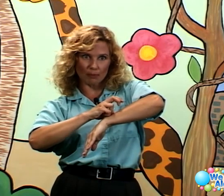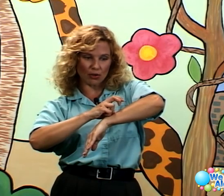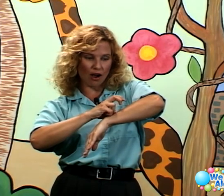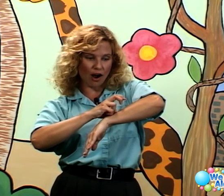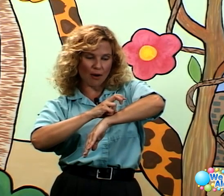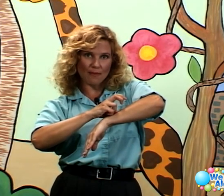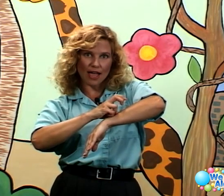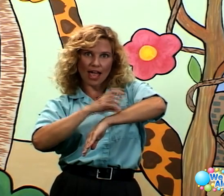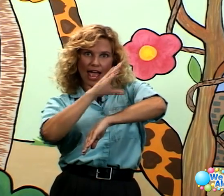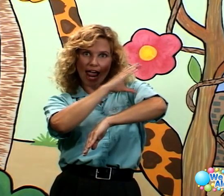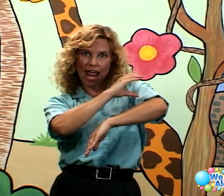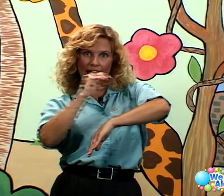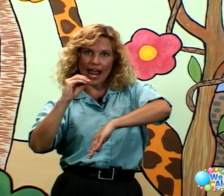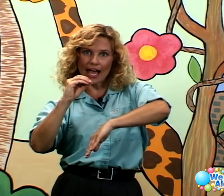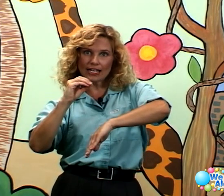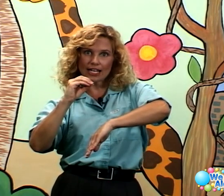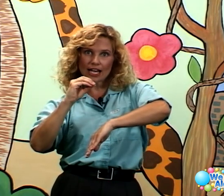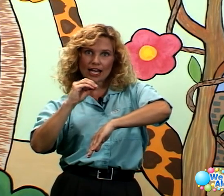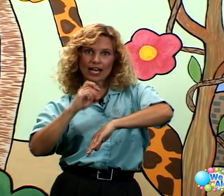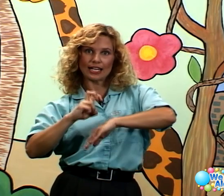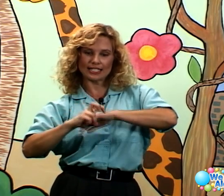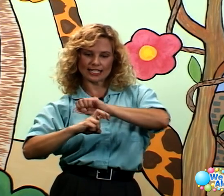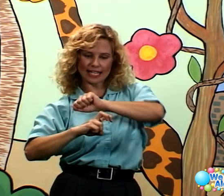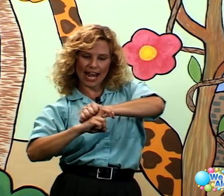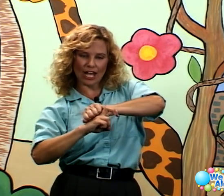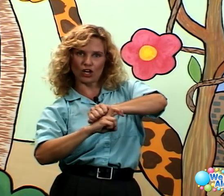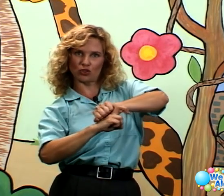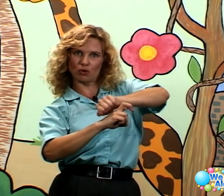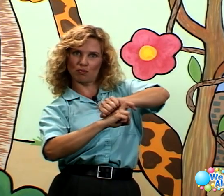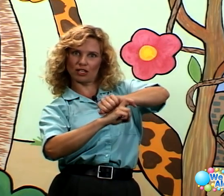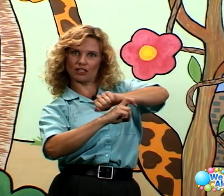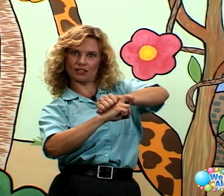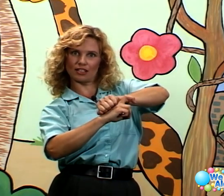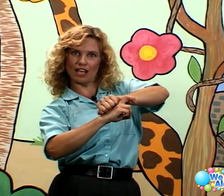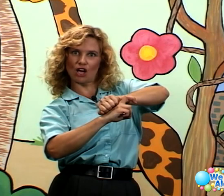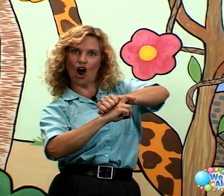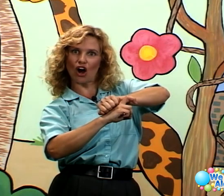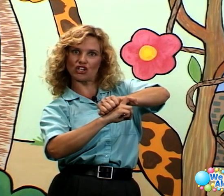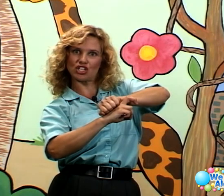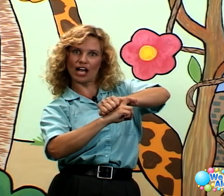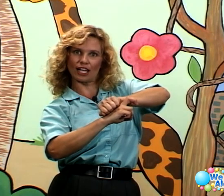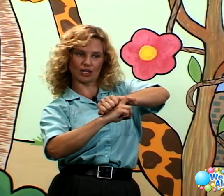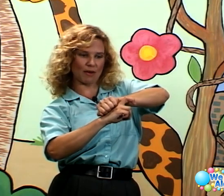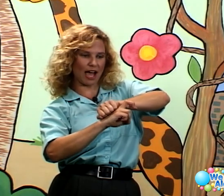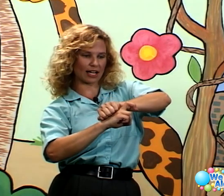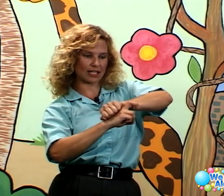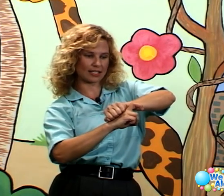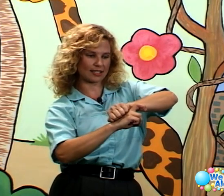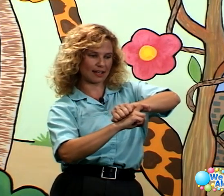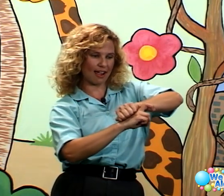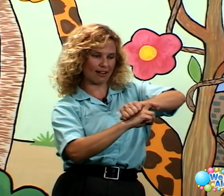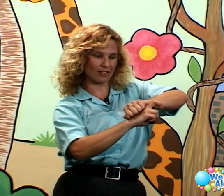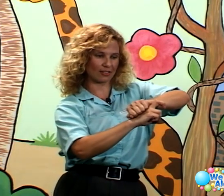your arm, and snails. It has a hard shell on the back. It a Snails.